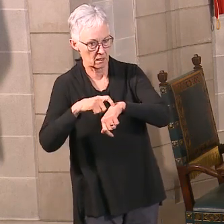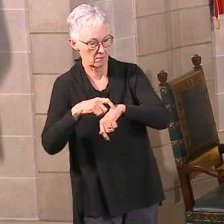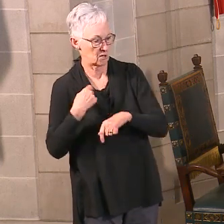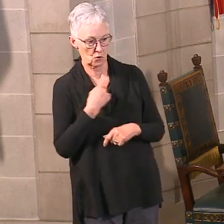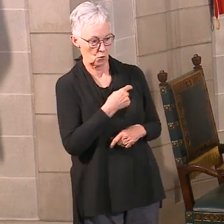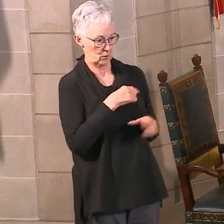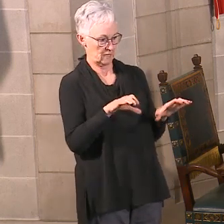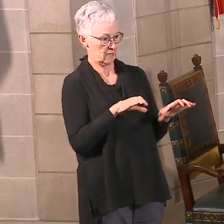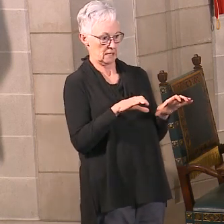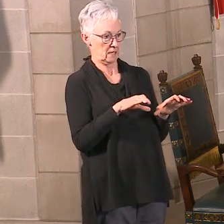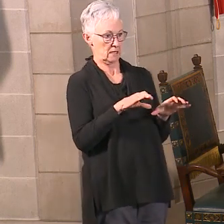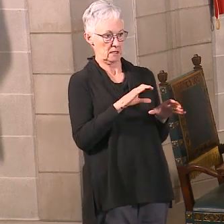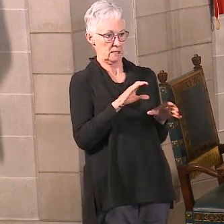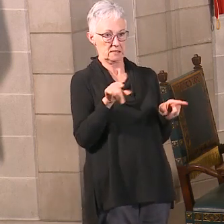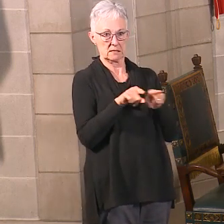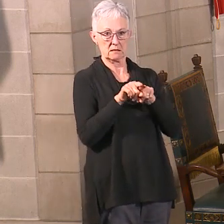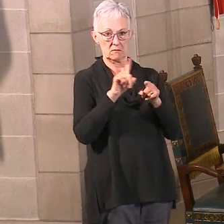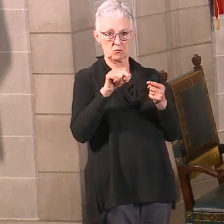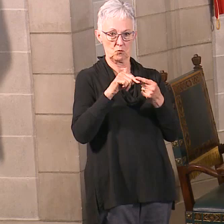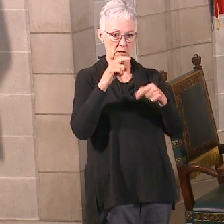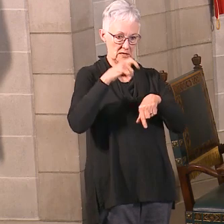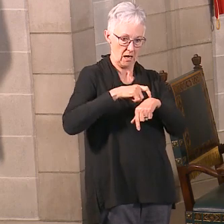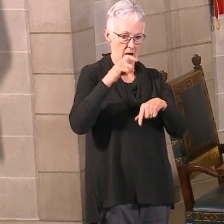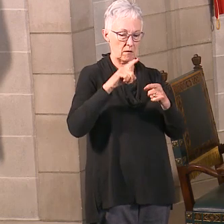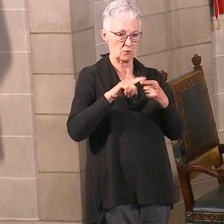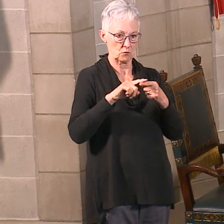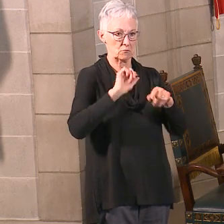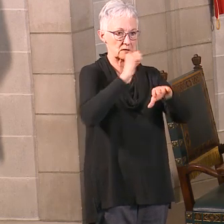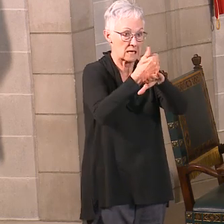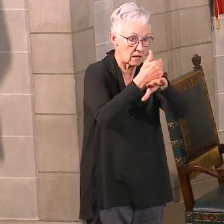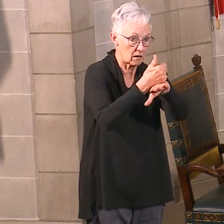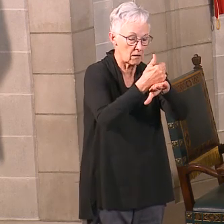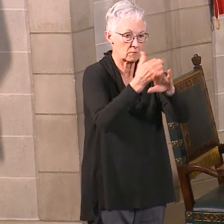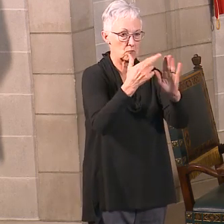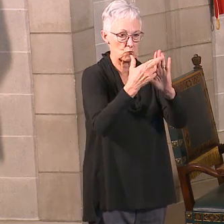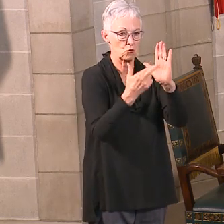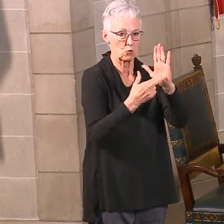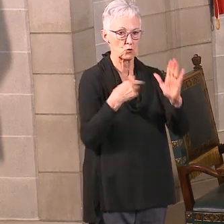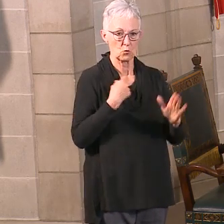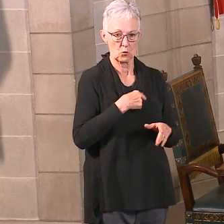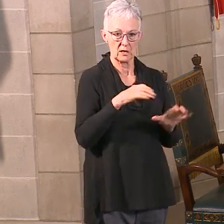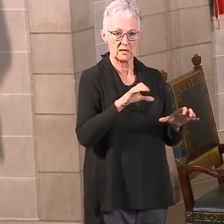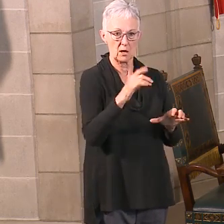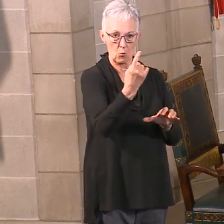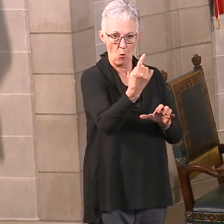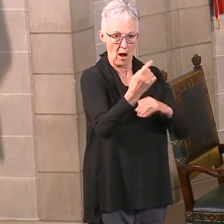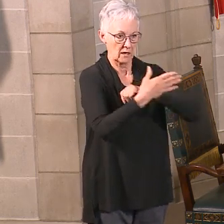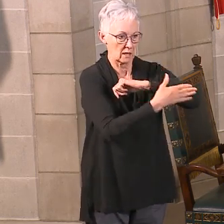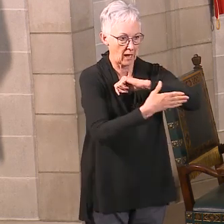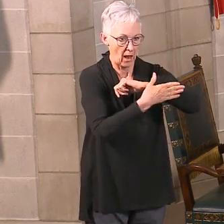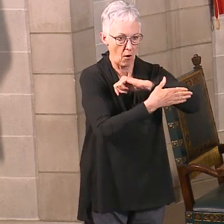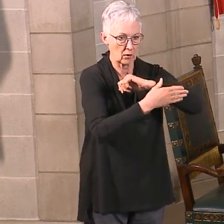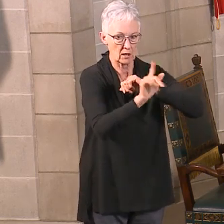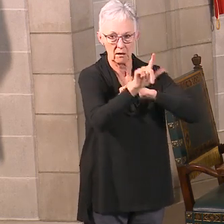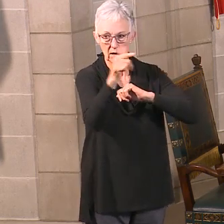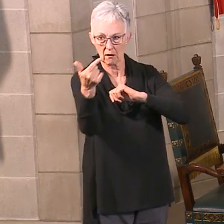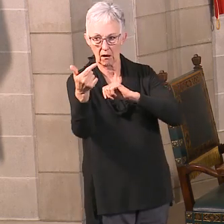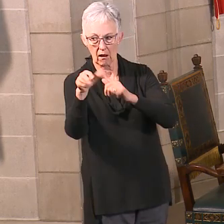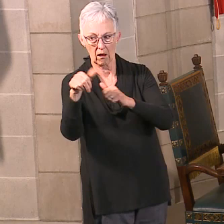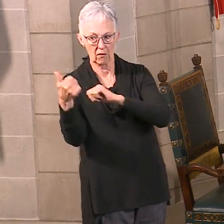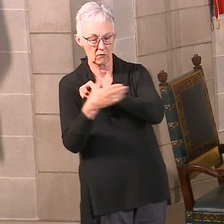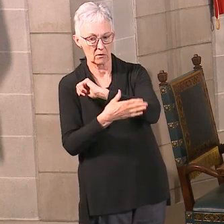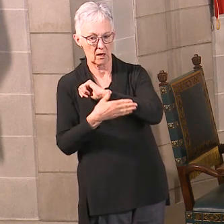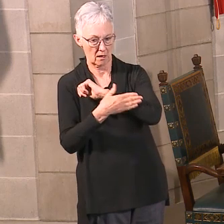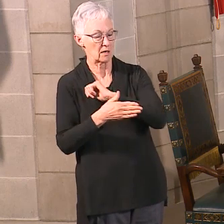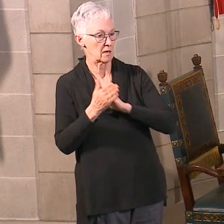imagine we might do those, loosing those restrictions in the same way. Is there anything in the guidelines that you don't like? Well,